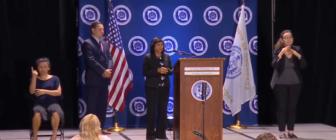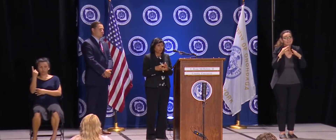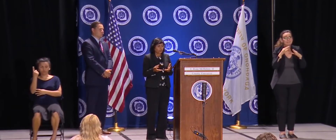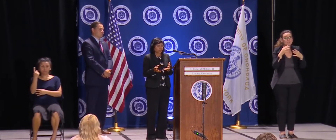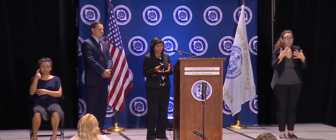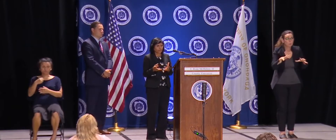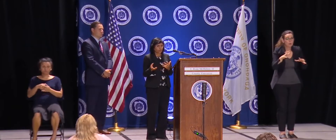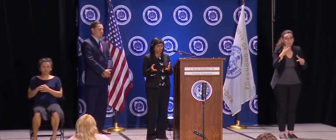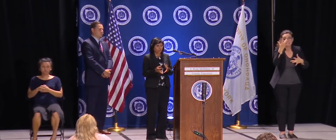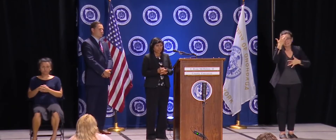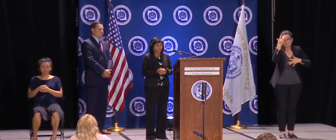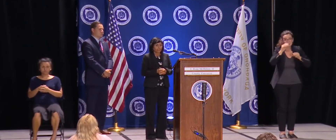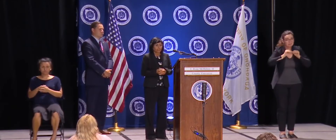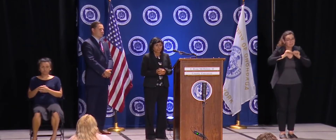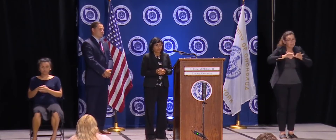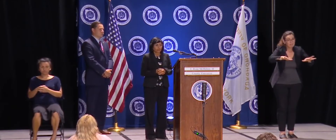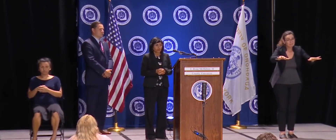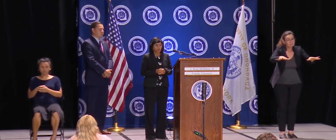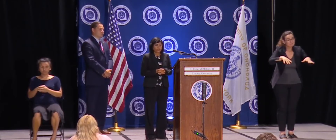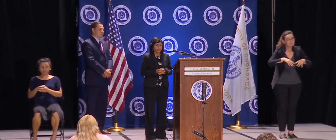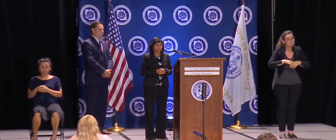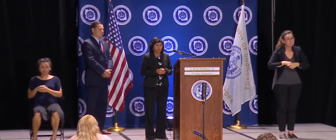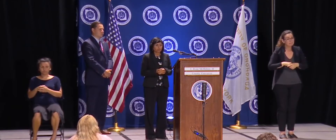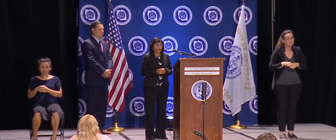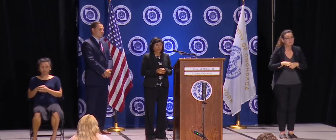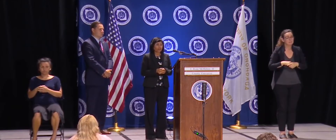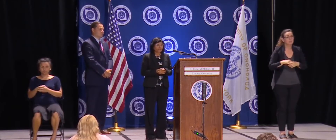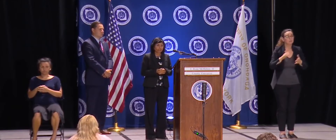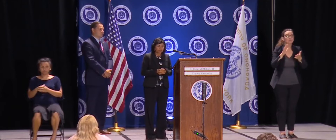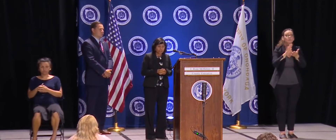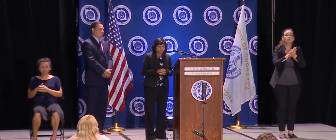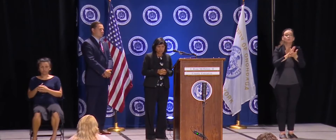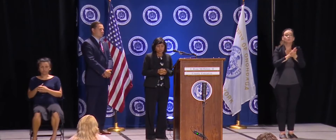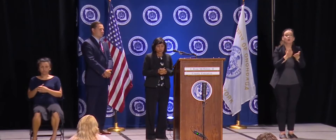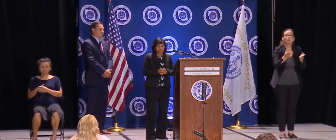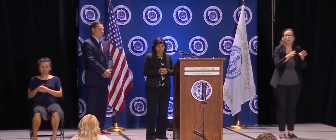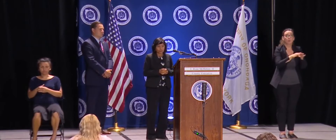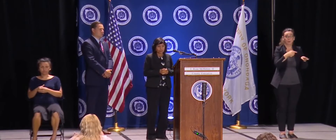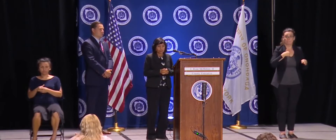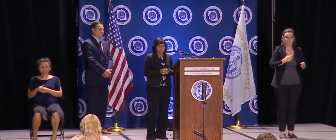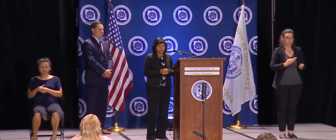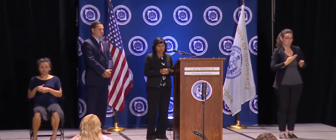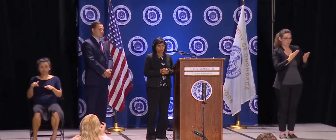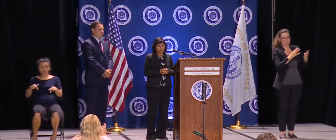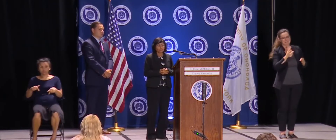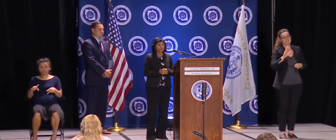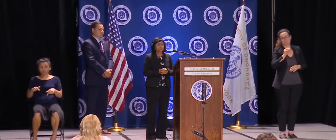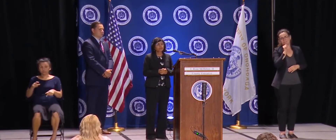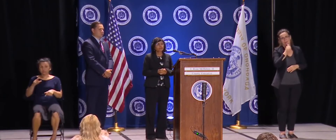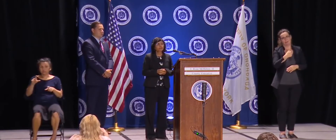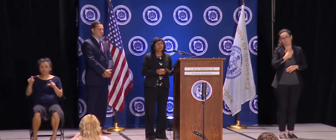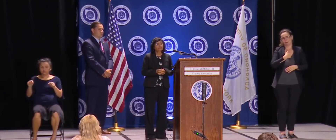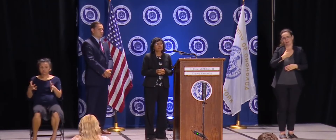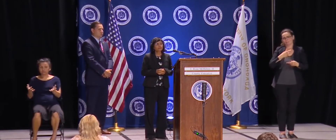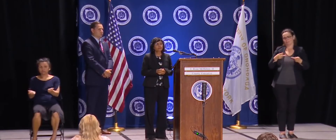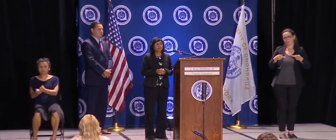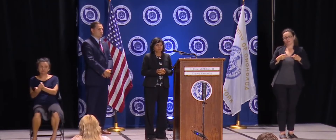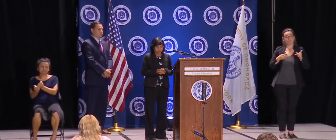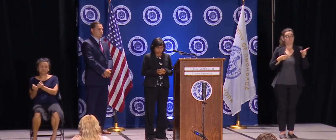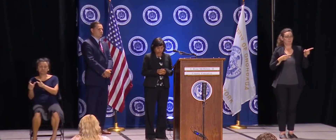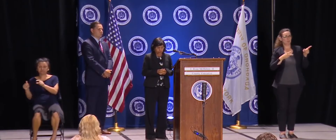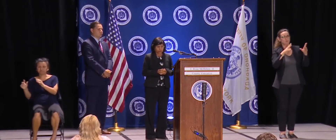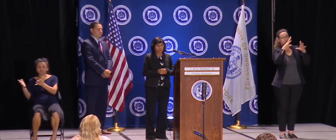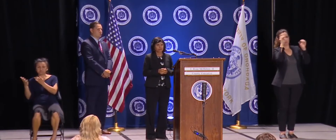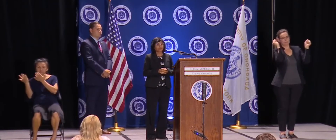And closure of a school, we are not recommending at this point. Because for Van Buren, was an entire class,